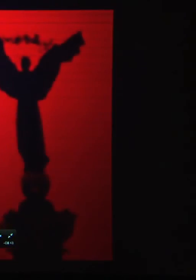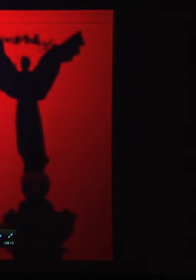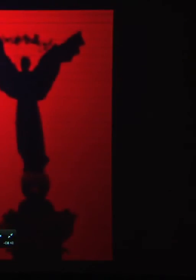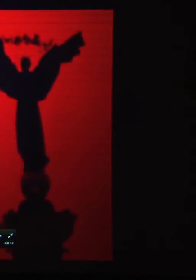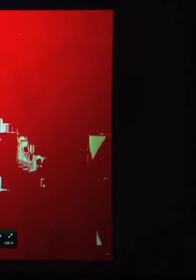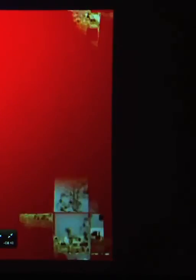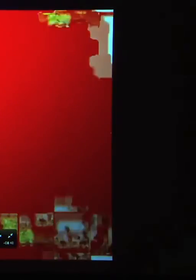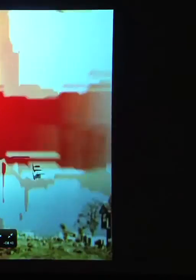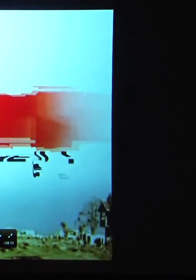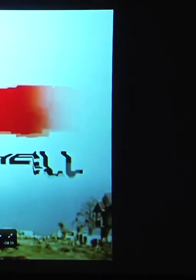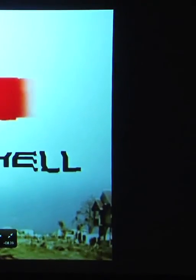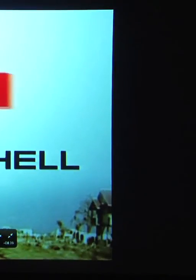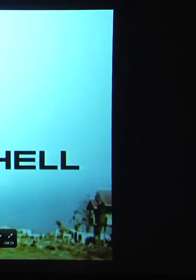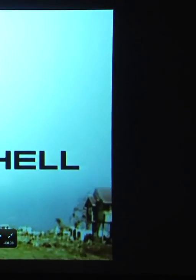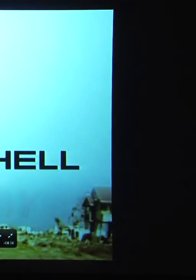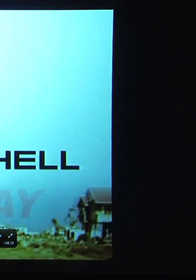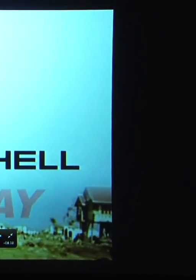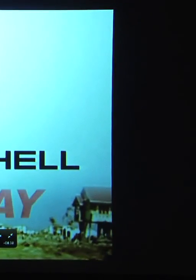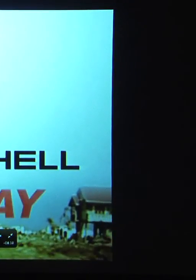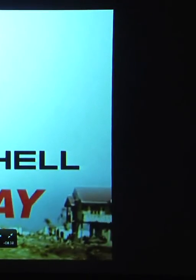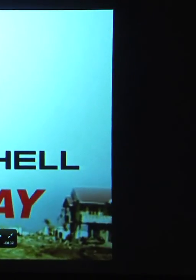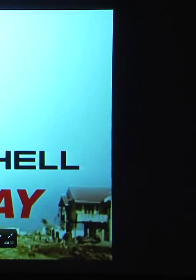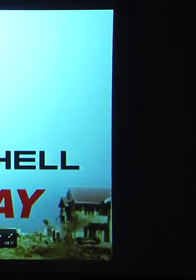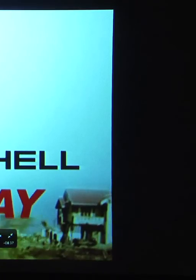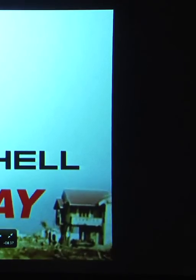It's business. It's hope to itself.